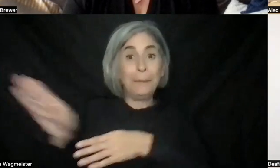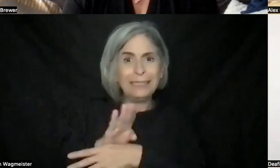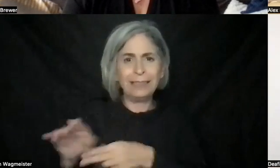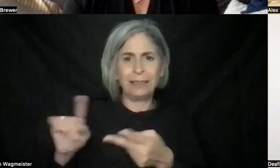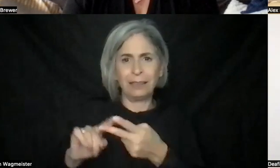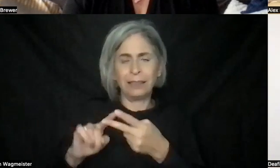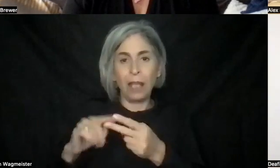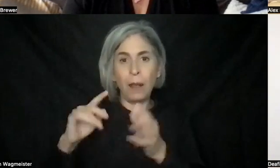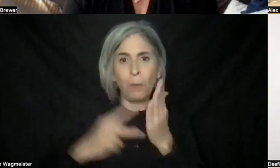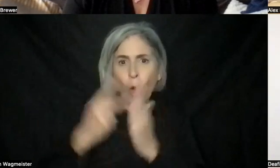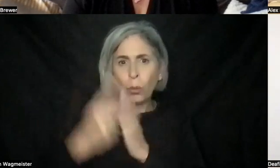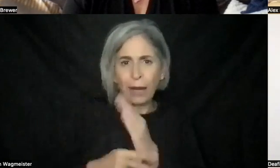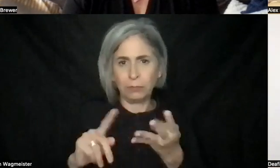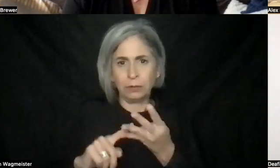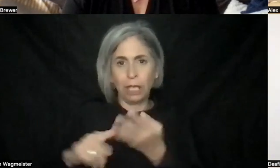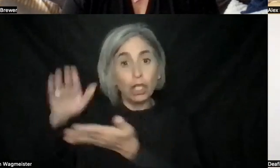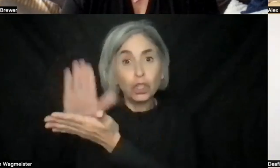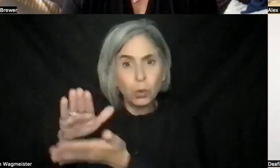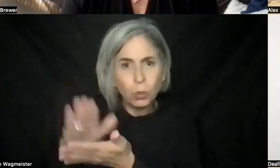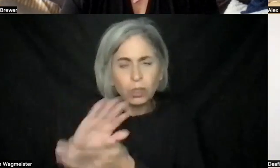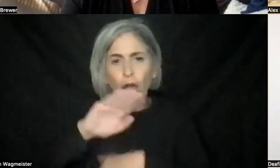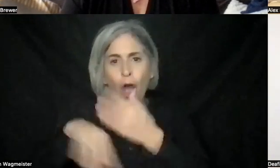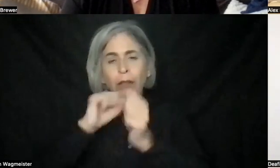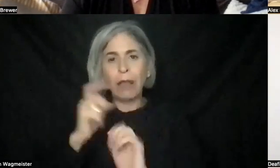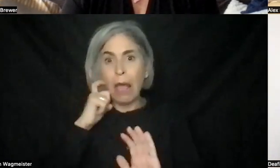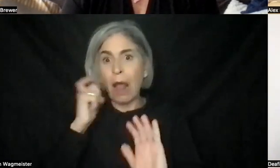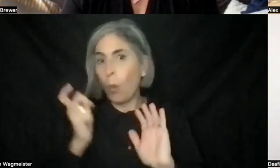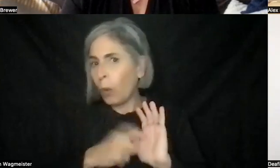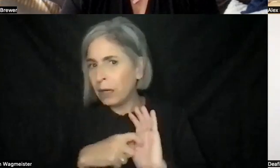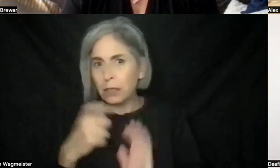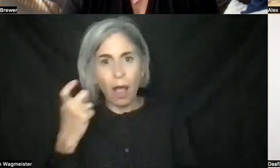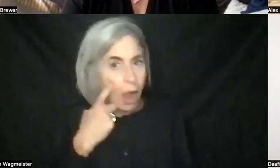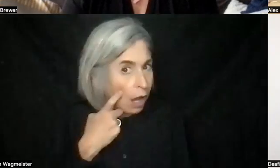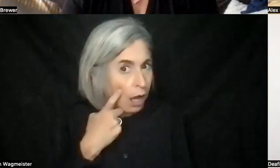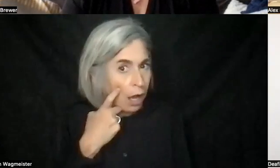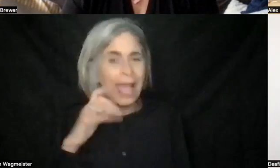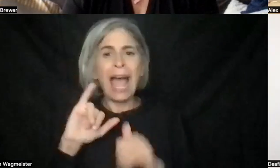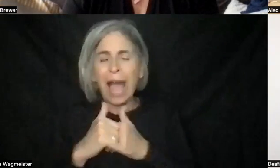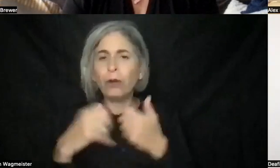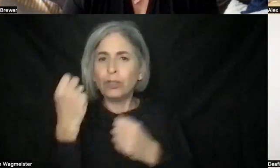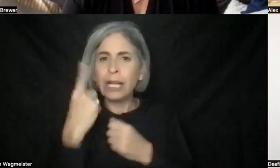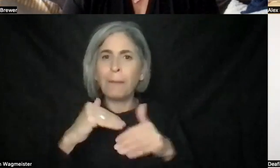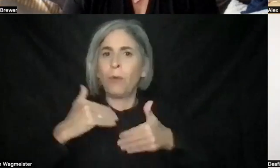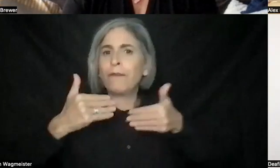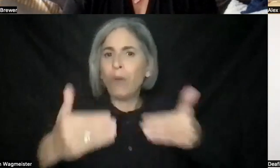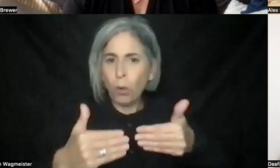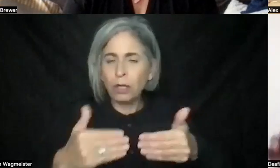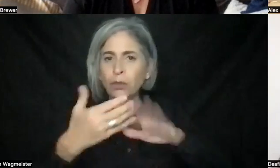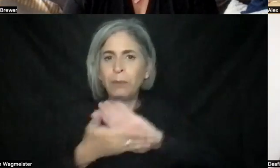schools, all of them can witness this. They understand better how to move forward to make it easier for everybody